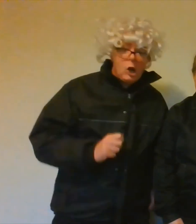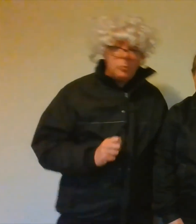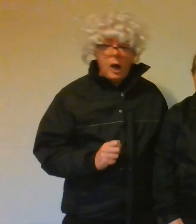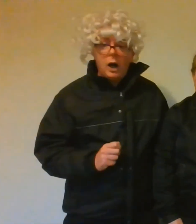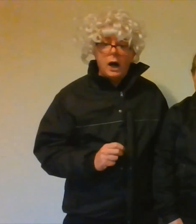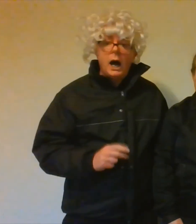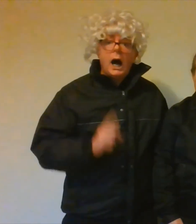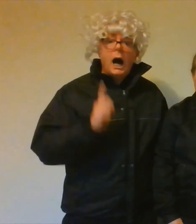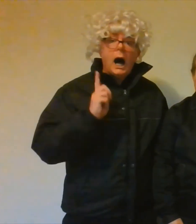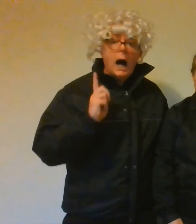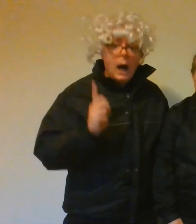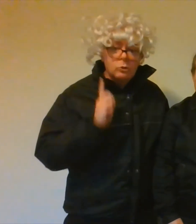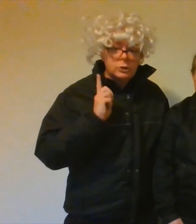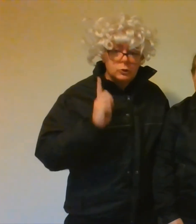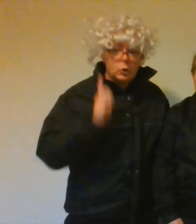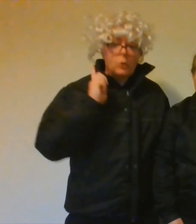nail bar, outdoor.